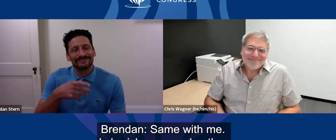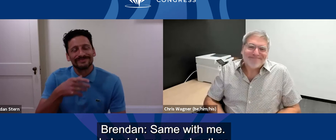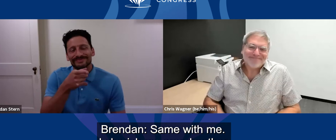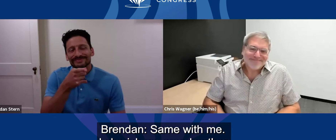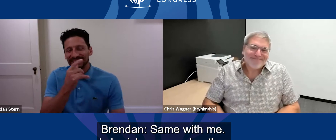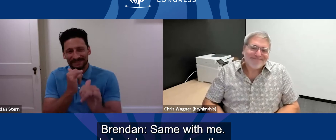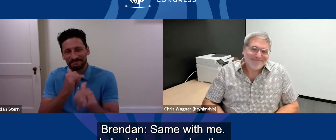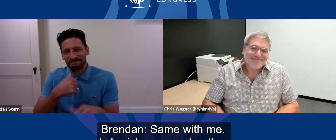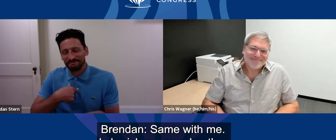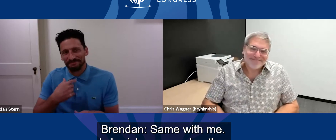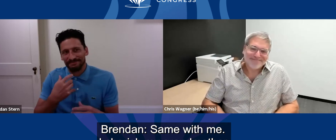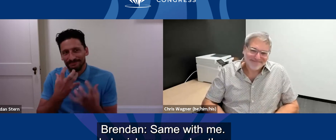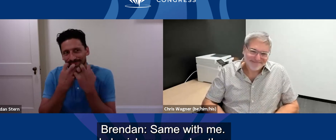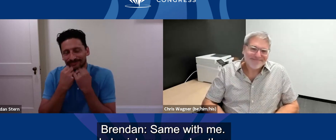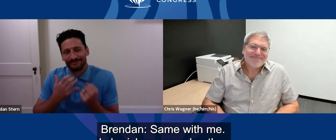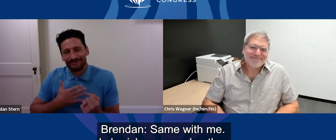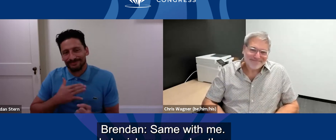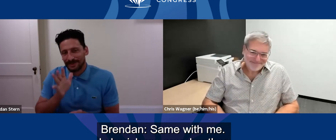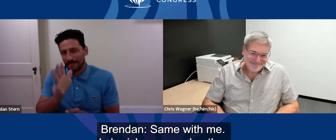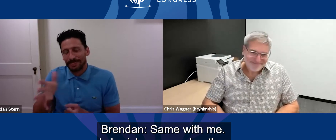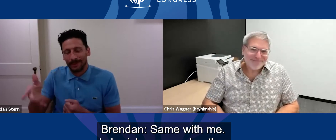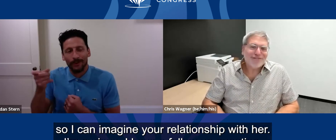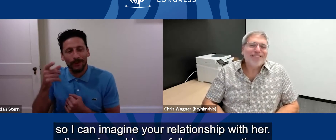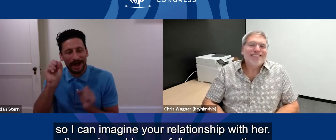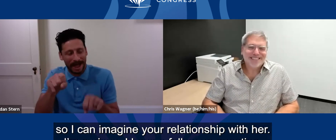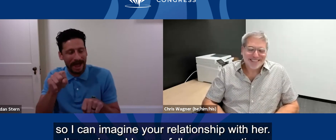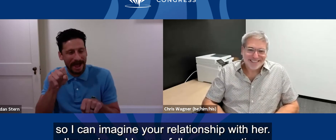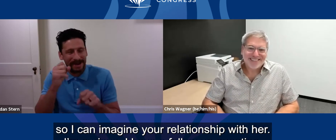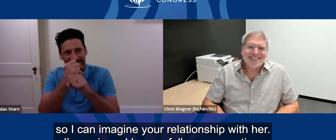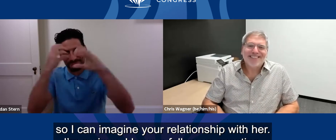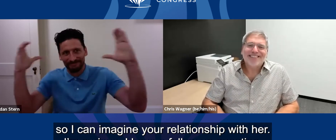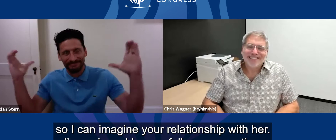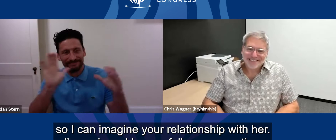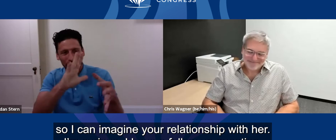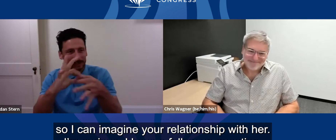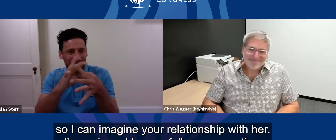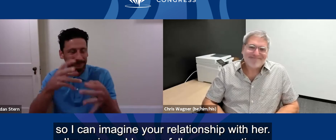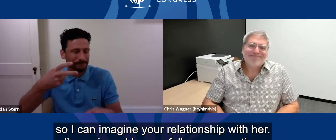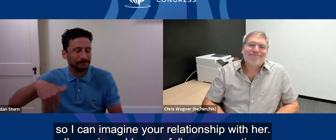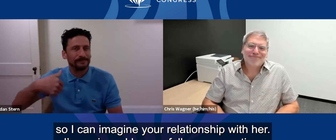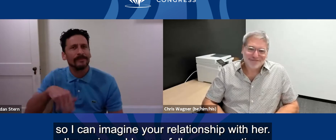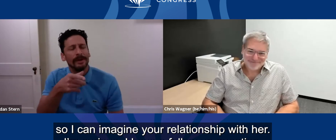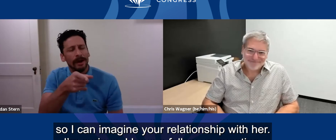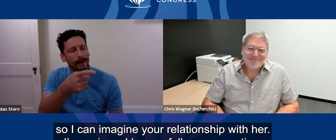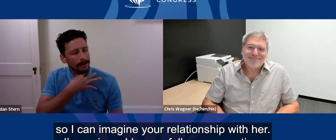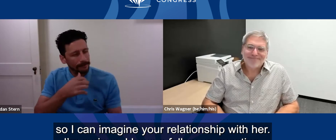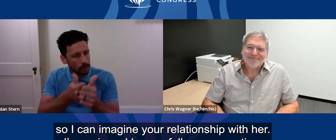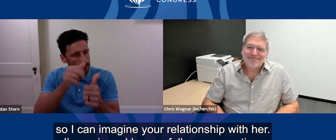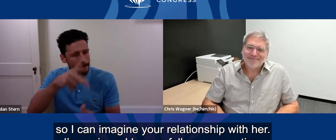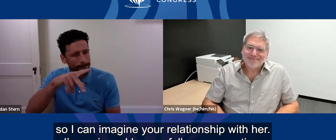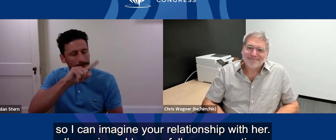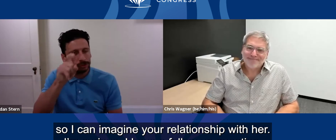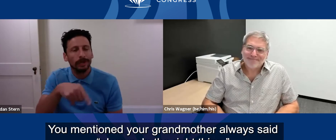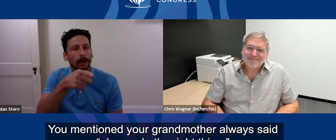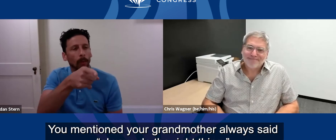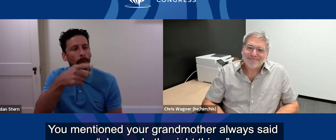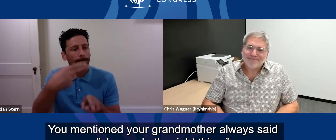Same with me. I cherish my grandmother, so I can imagine your relationship with her. I'm curious. I have